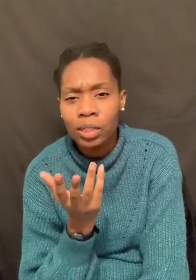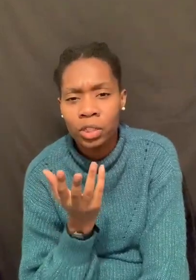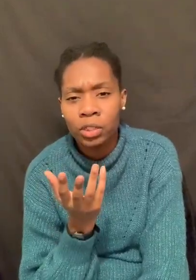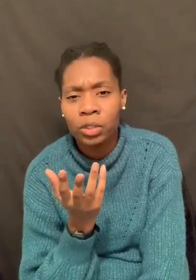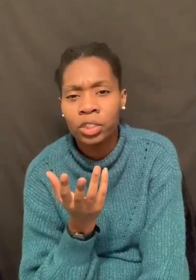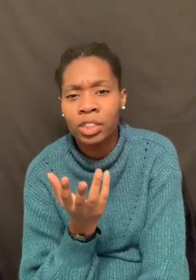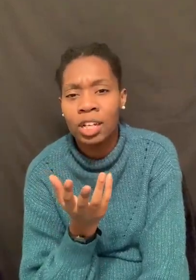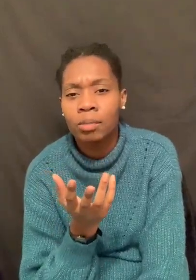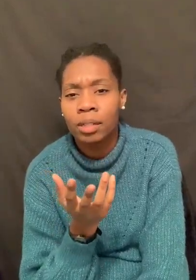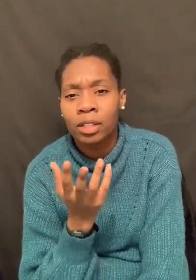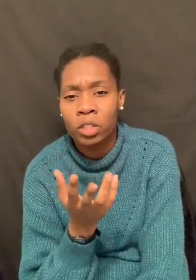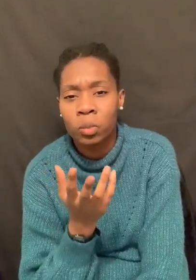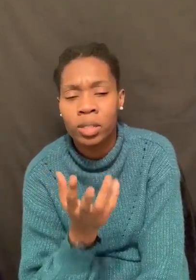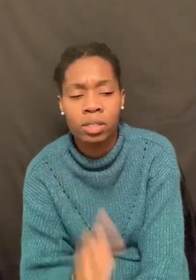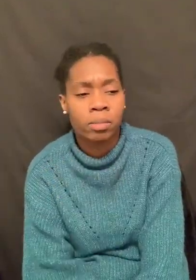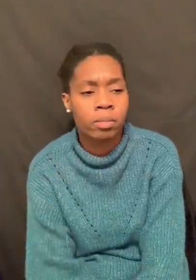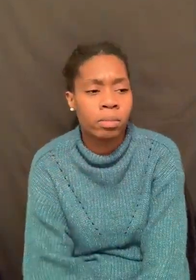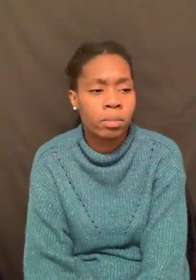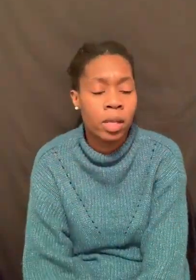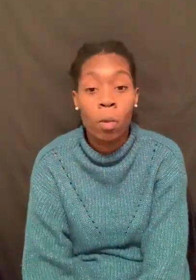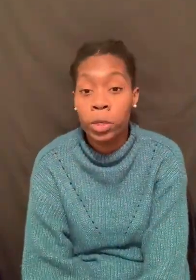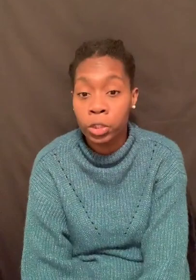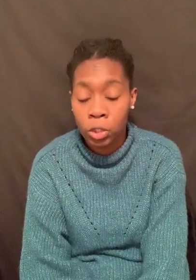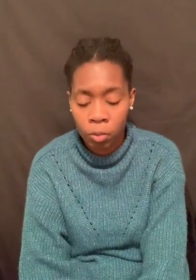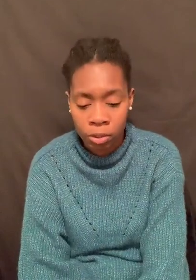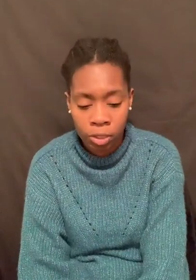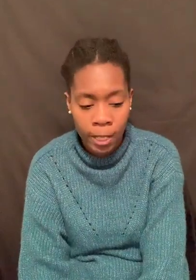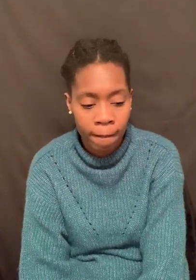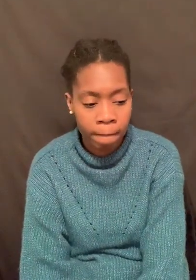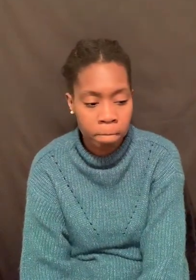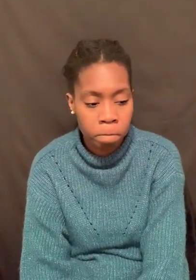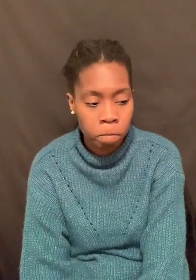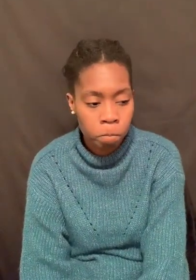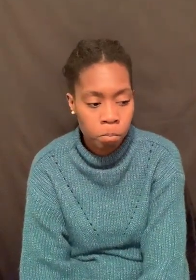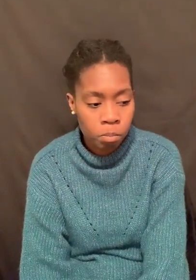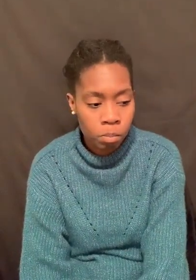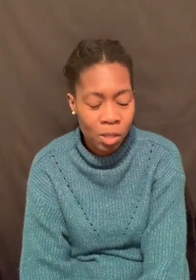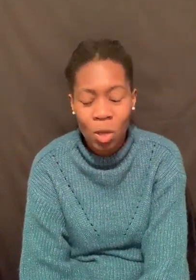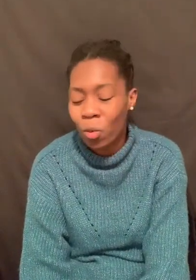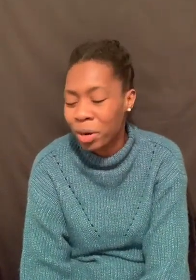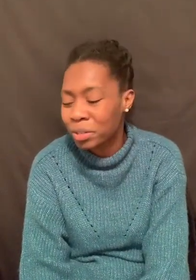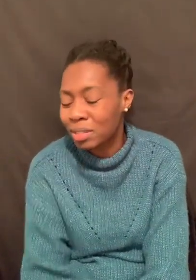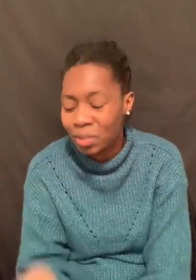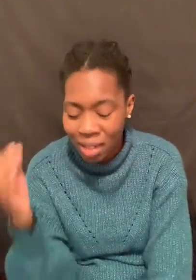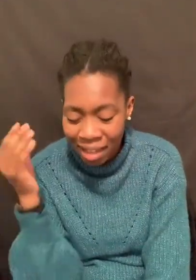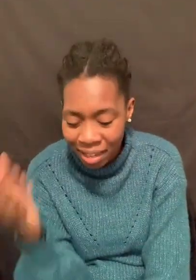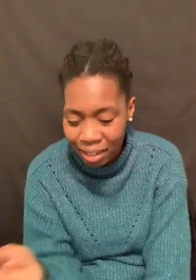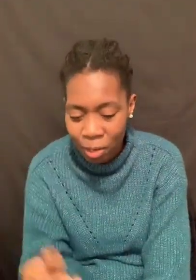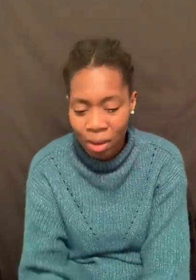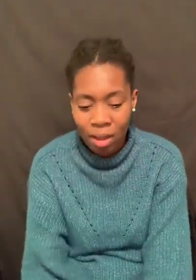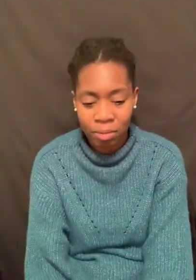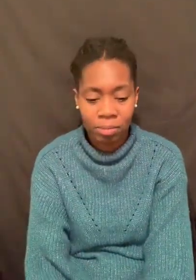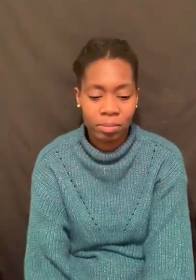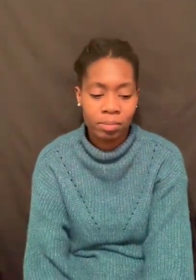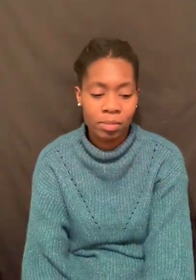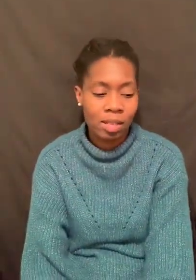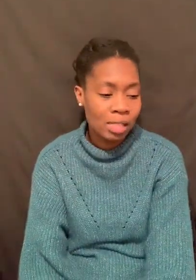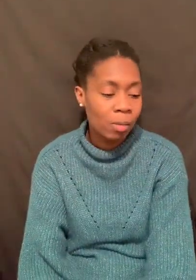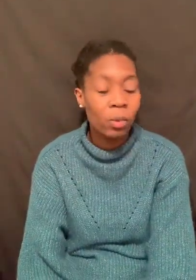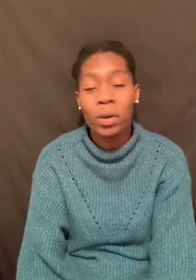and so there's judgment, and there's wisdom in what you do and what you say. And your words did not hit the ground. I said my